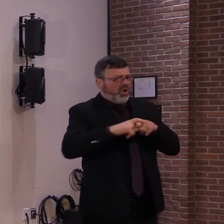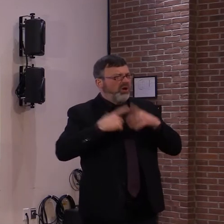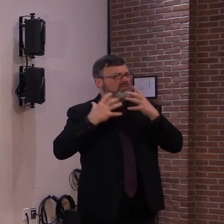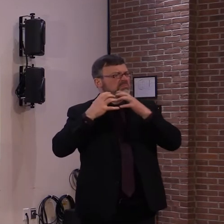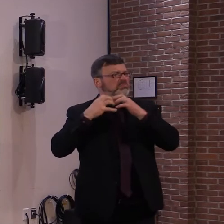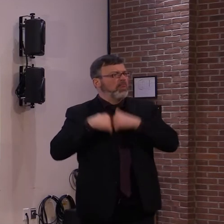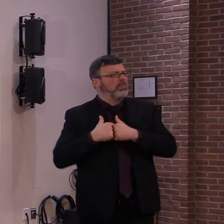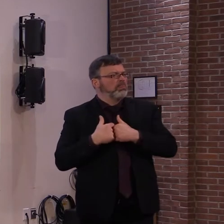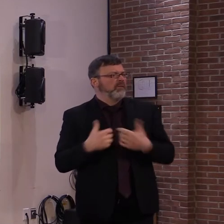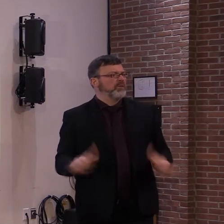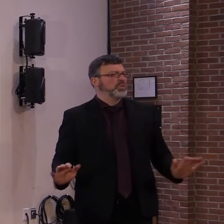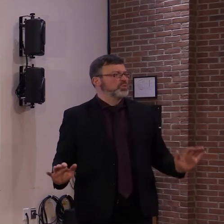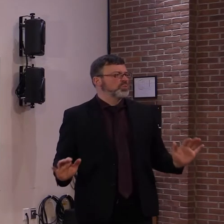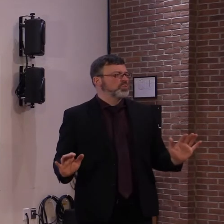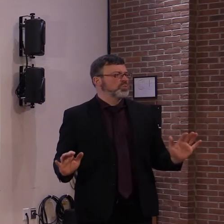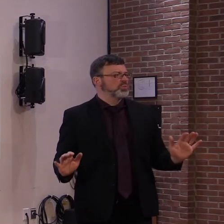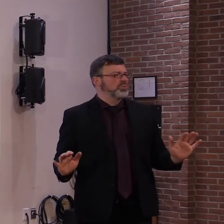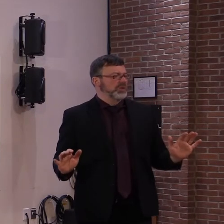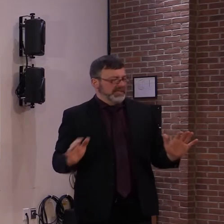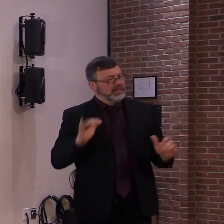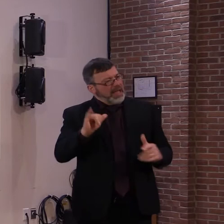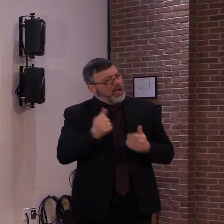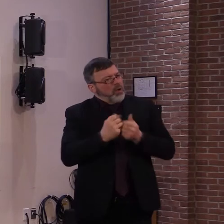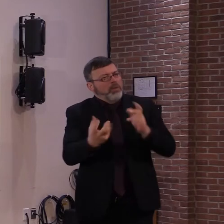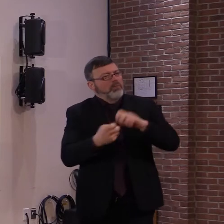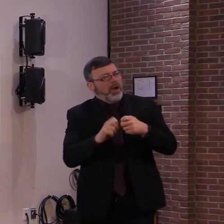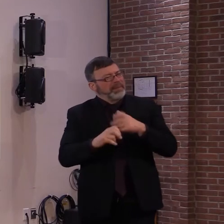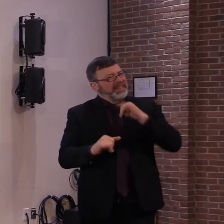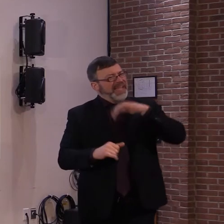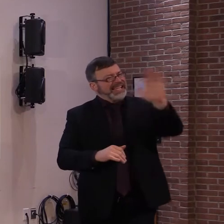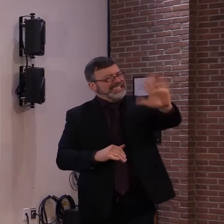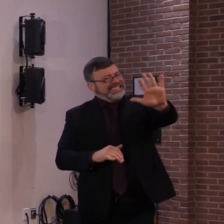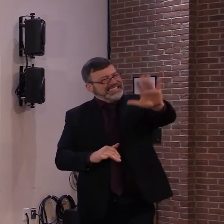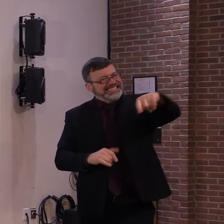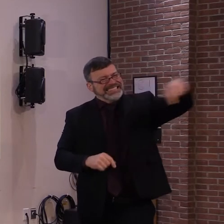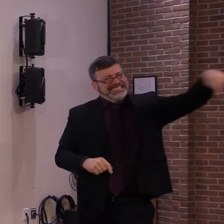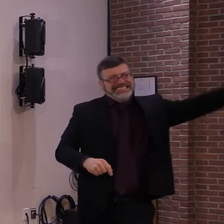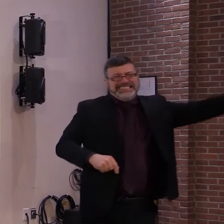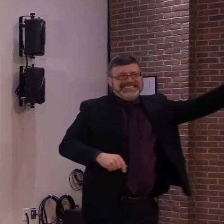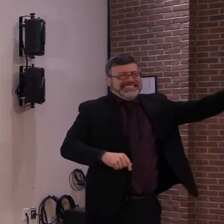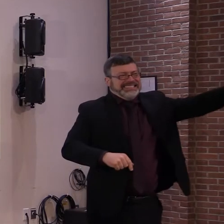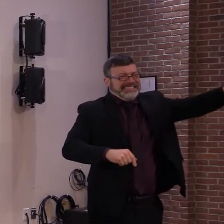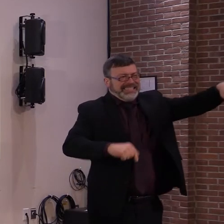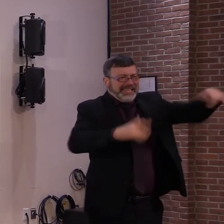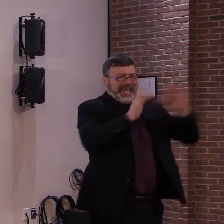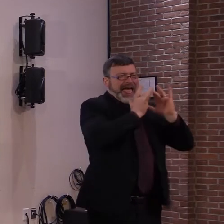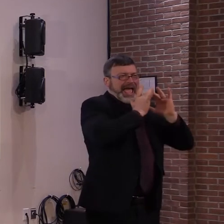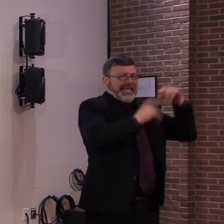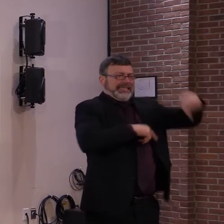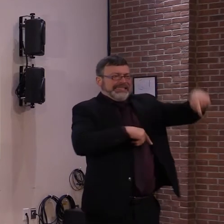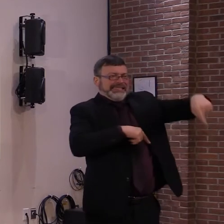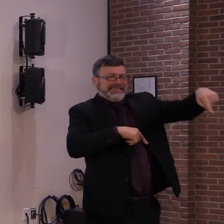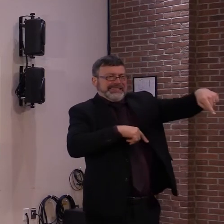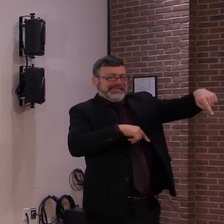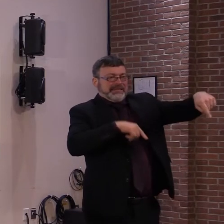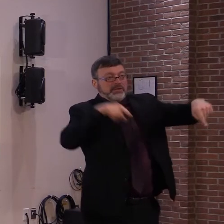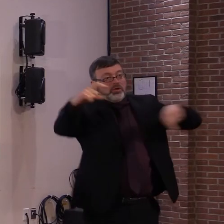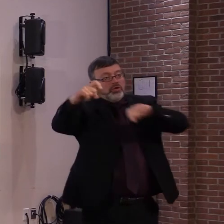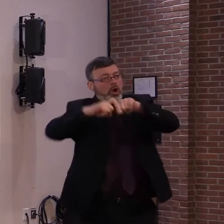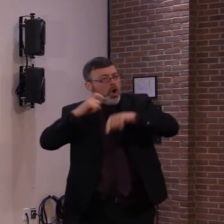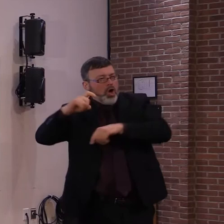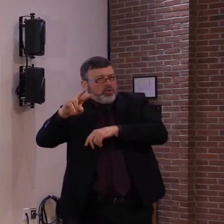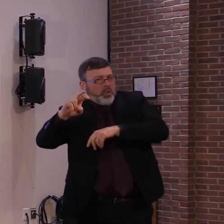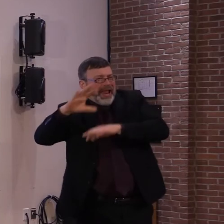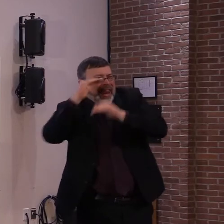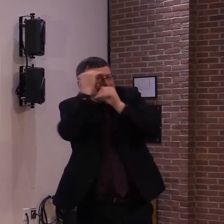problematic. So as I said in my remarks, please, uh, if you're a child grandchild or a